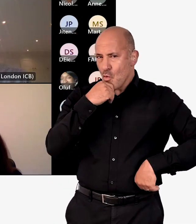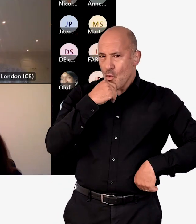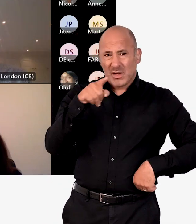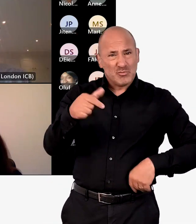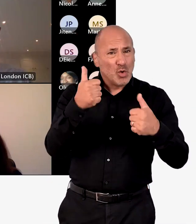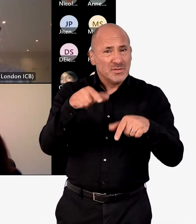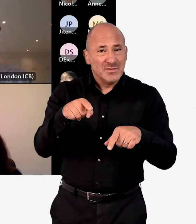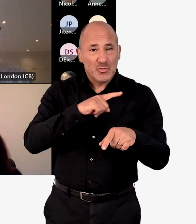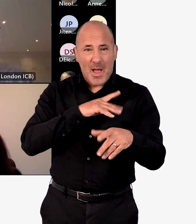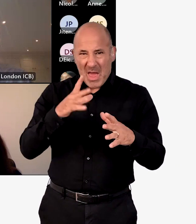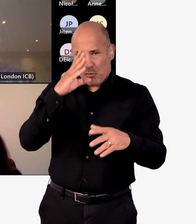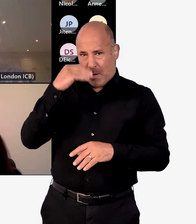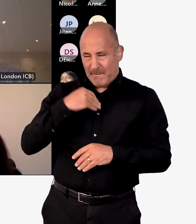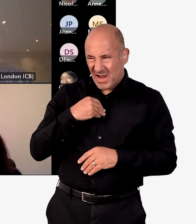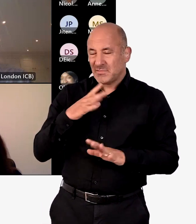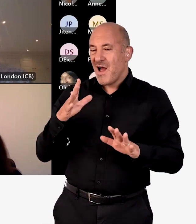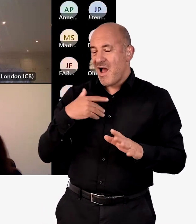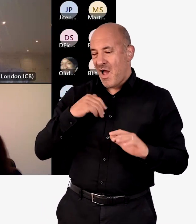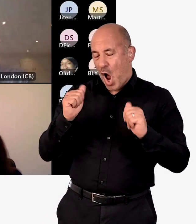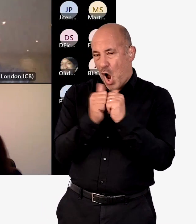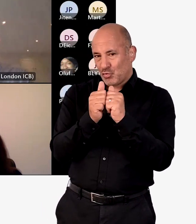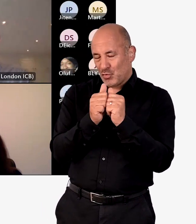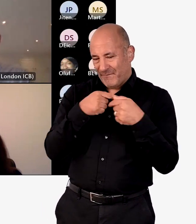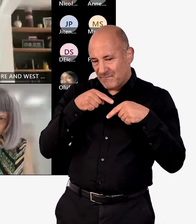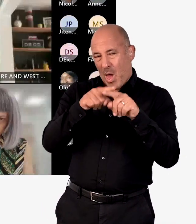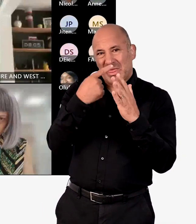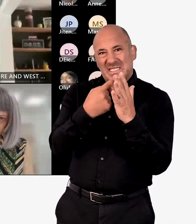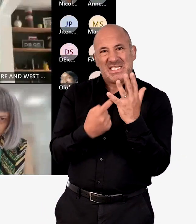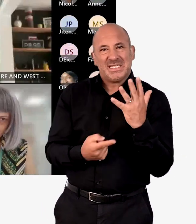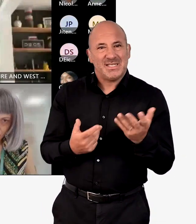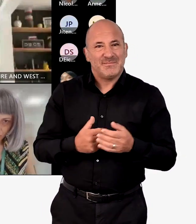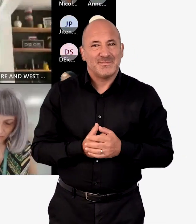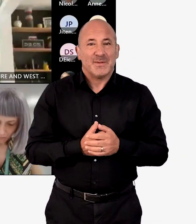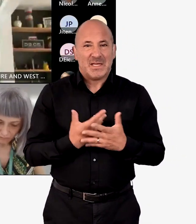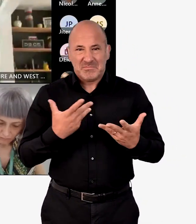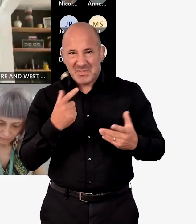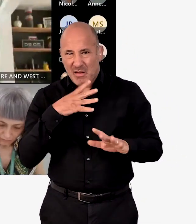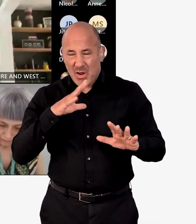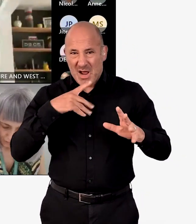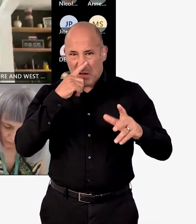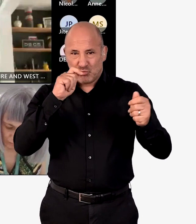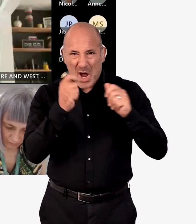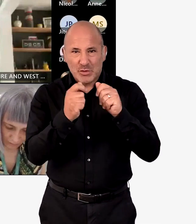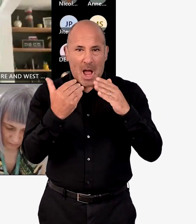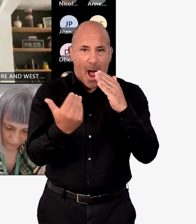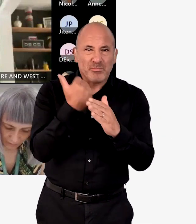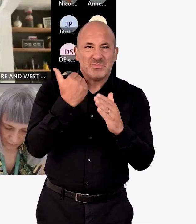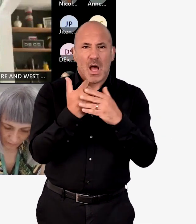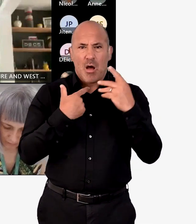is actually a good thing. Because what that will do is remind us of what we have committed to here and then gives us, enables us to actually to amend an